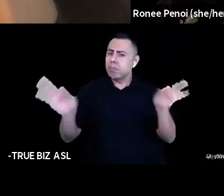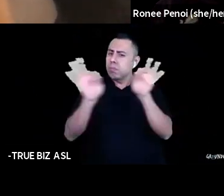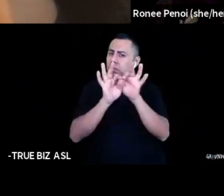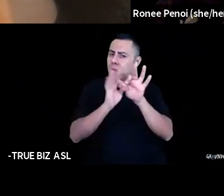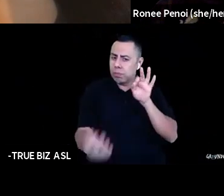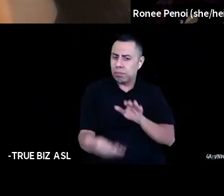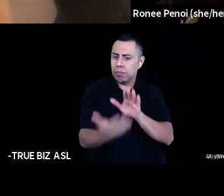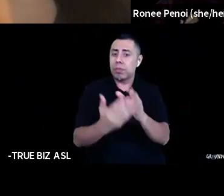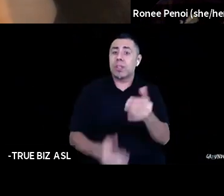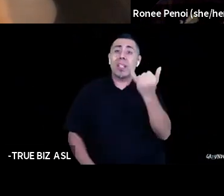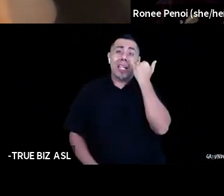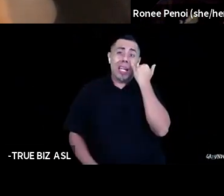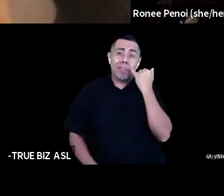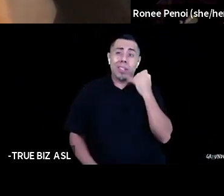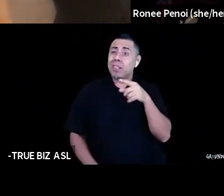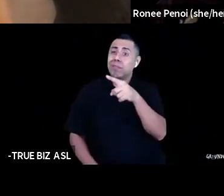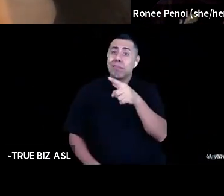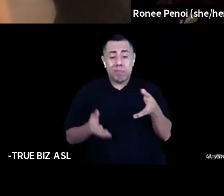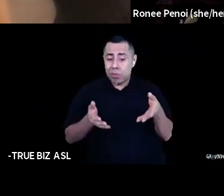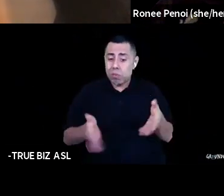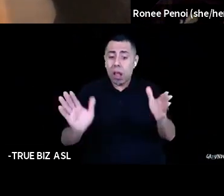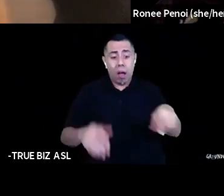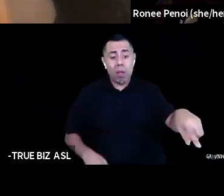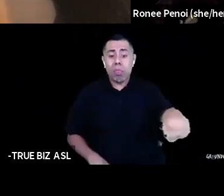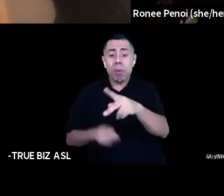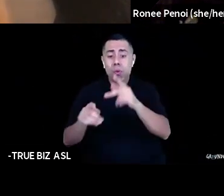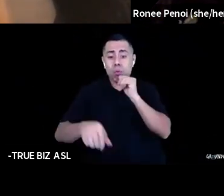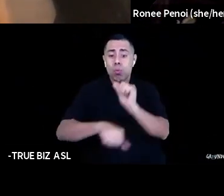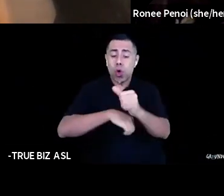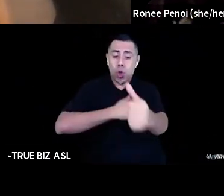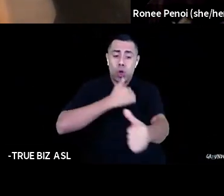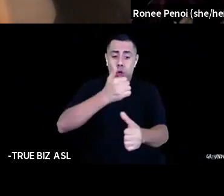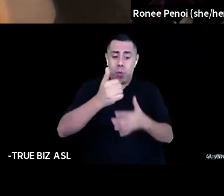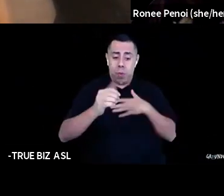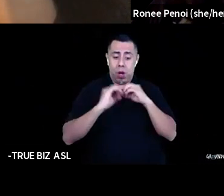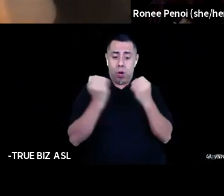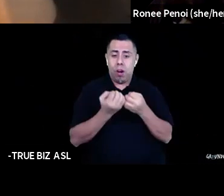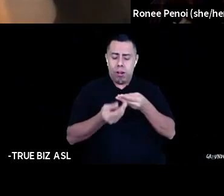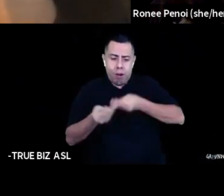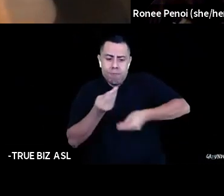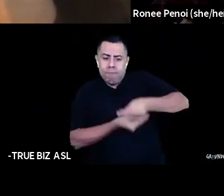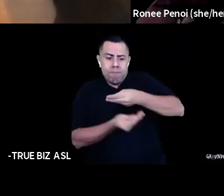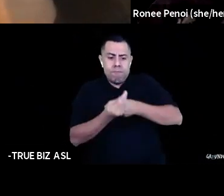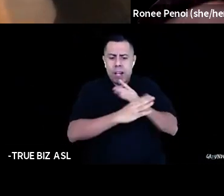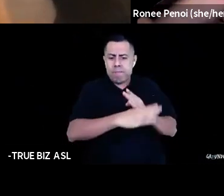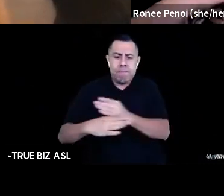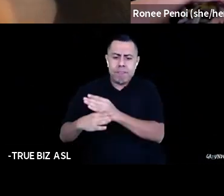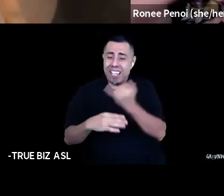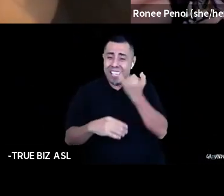institution to be sustainable, then how could you ever be sustainable as an institution? You know, it's, um,